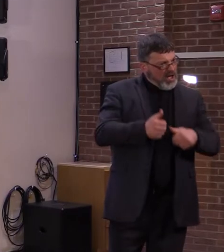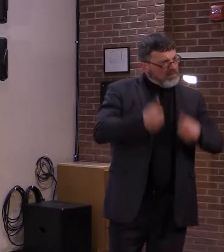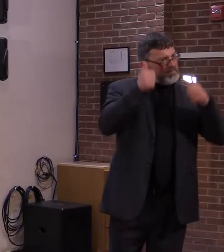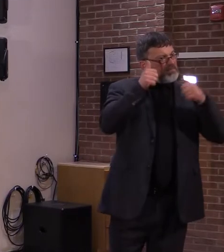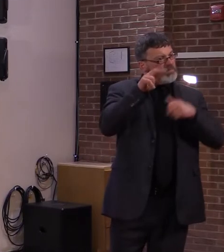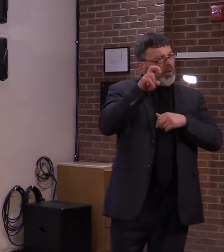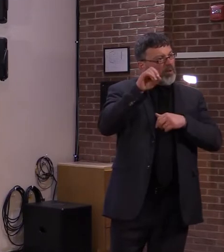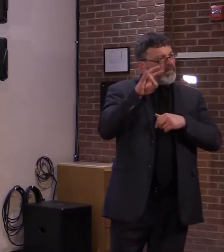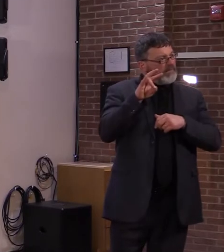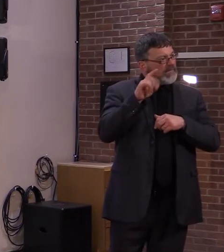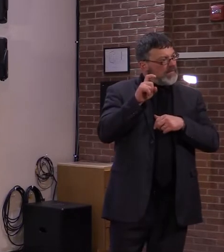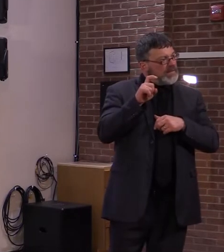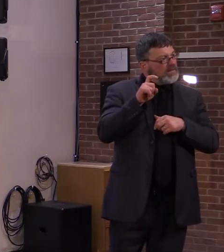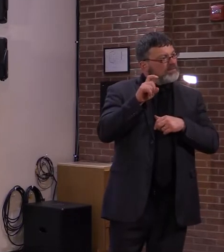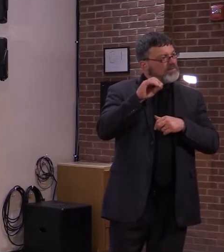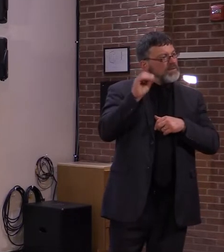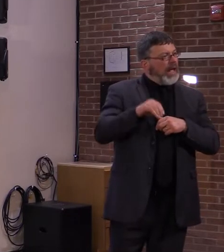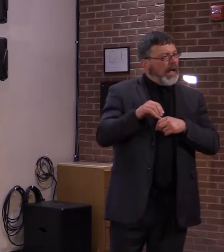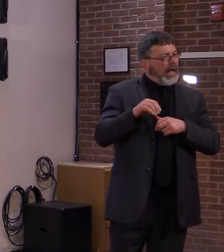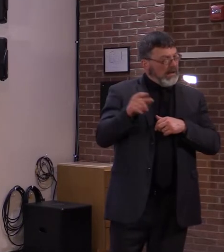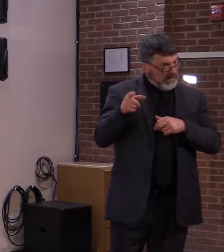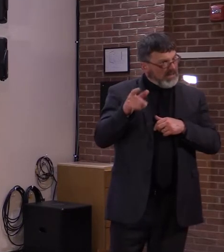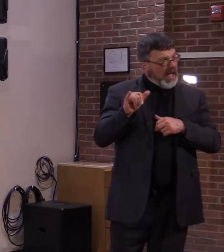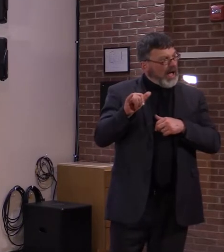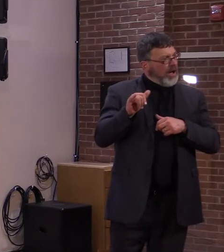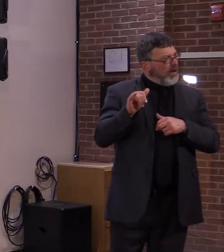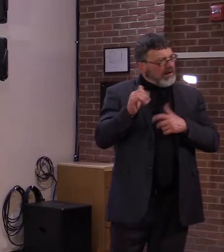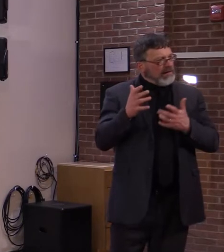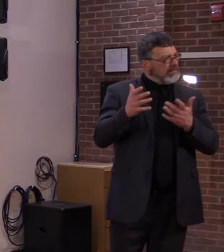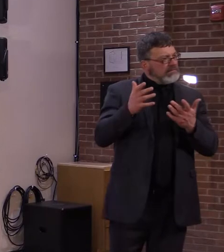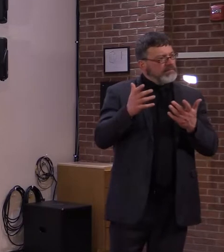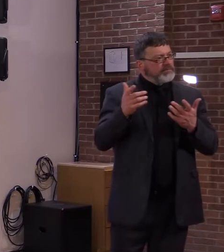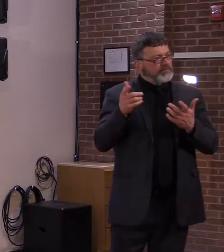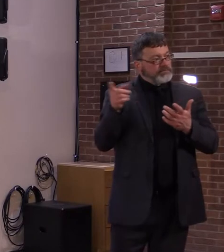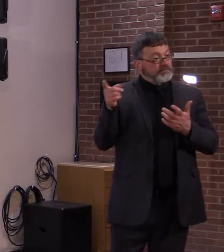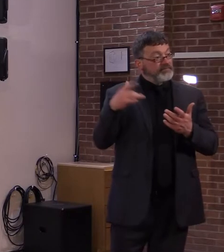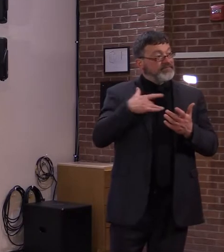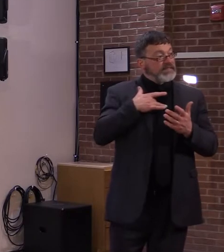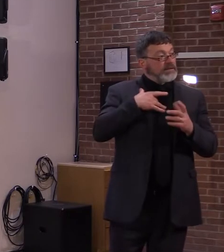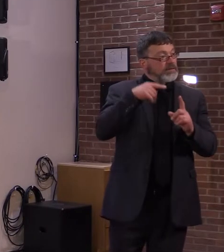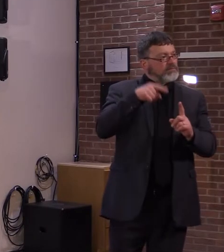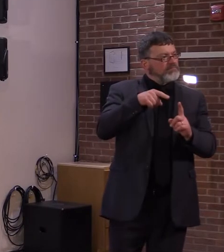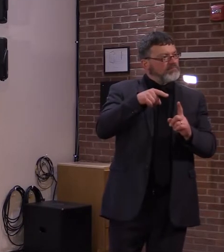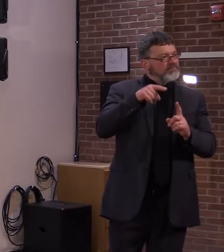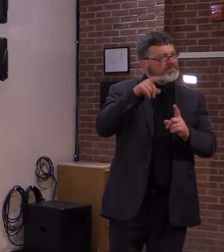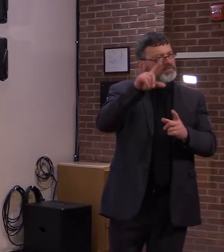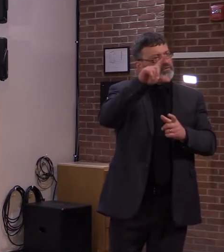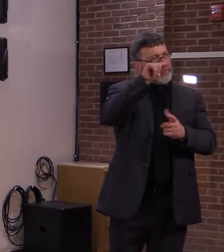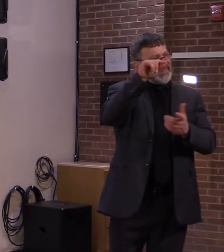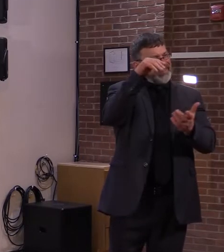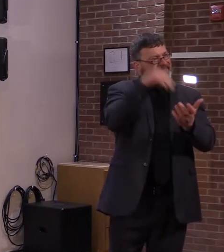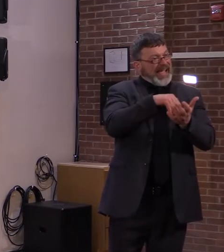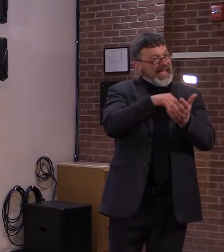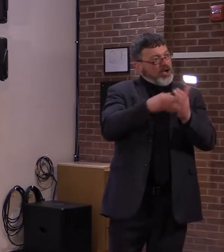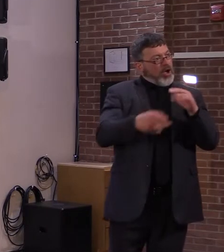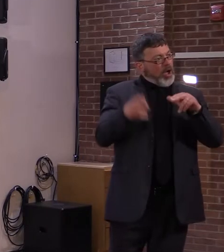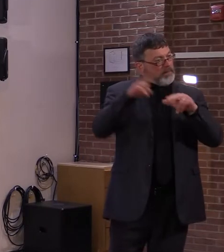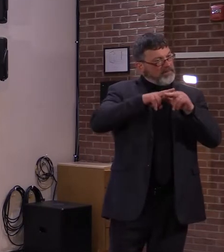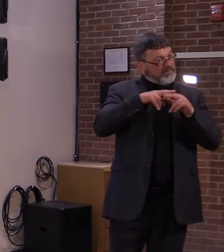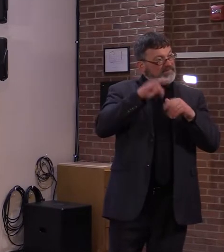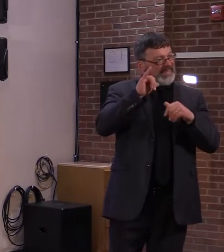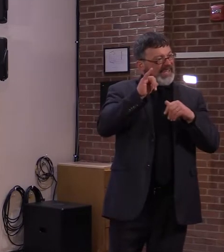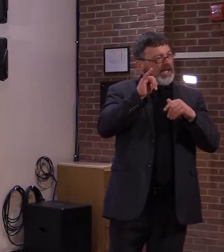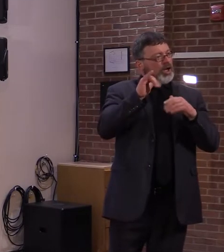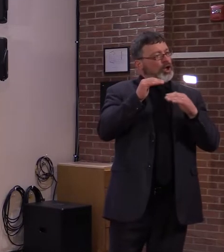you think it could have been an increase of a 20,000 over estimate, 17,000 over 2010, that that